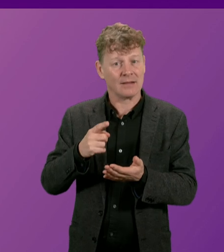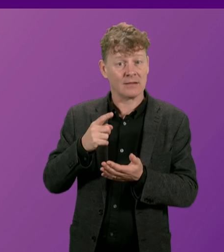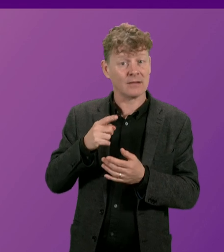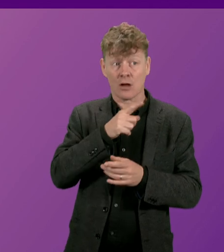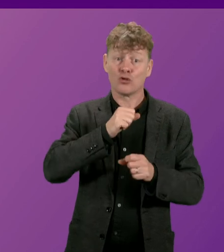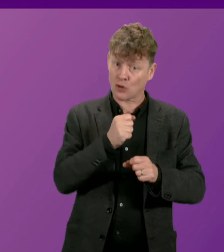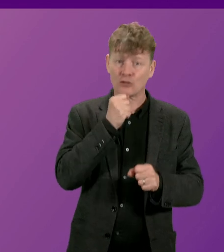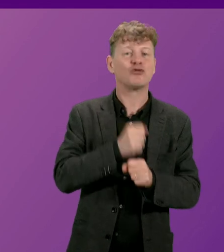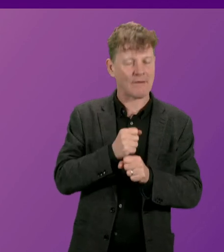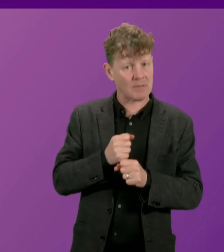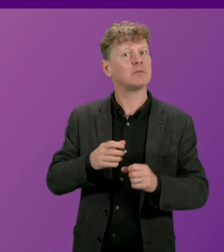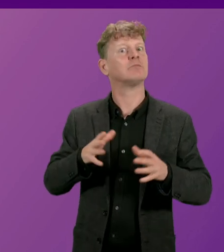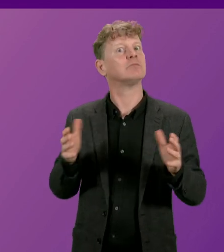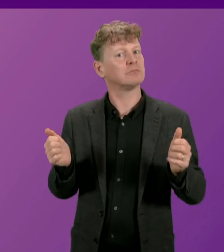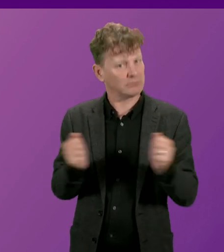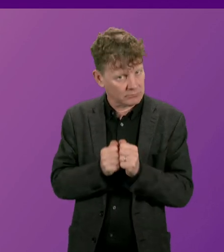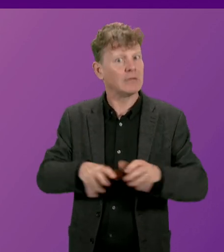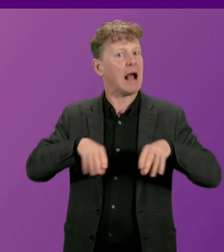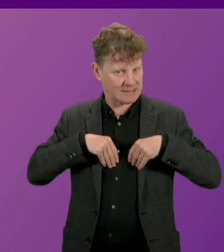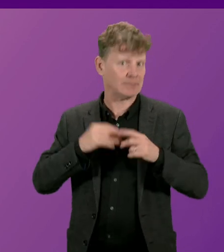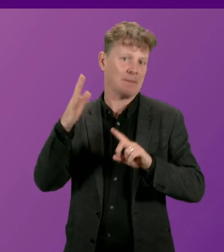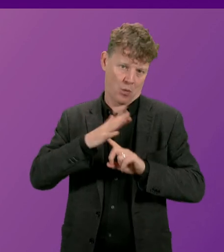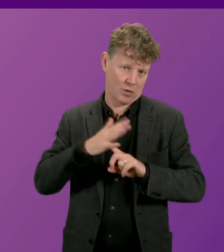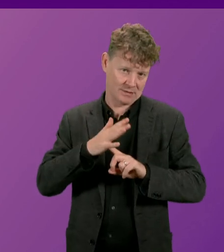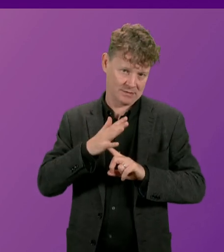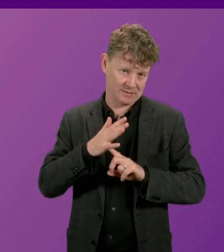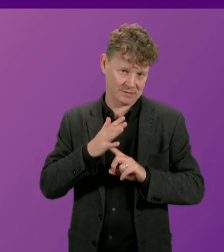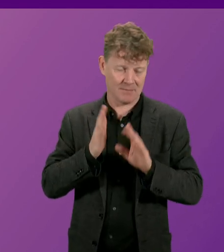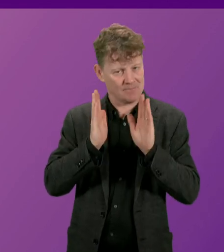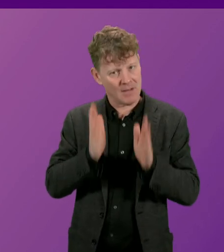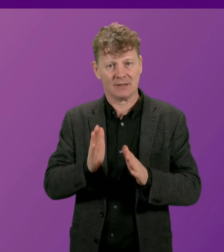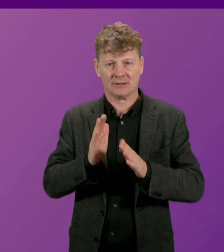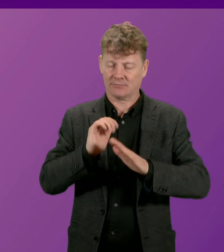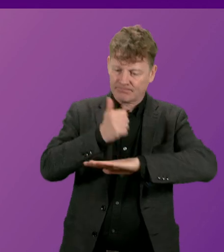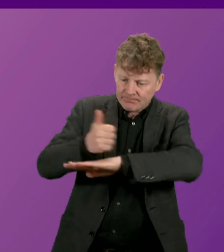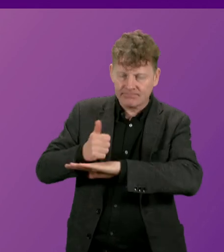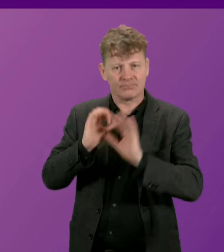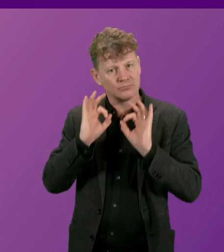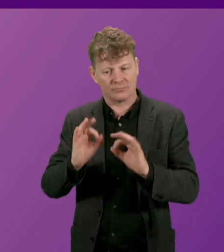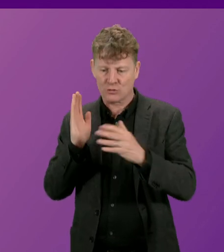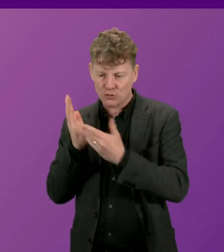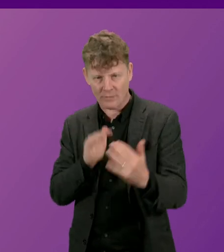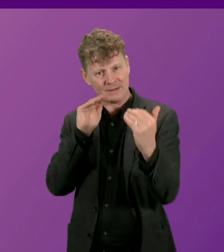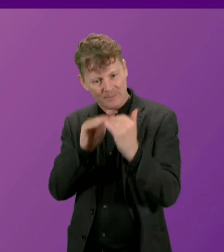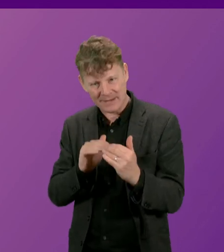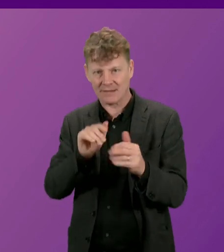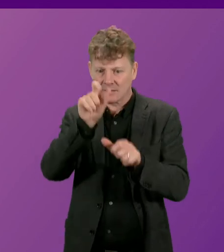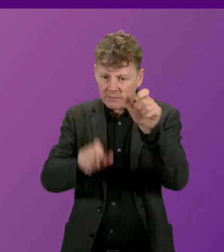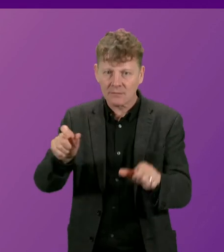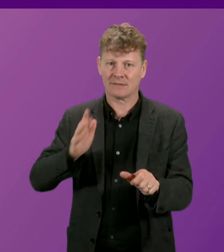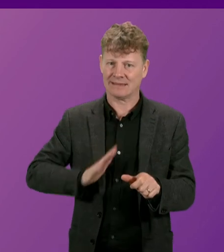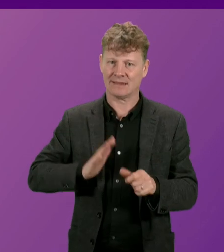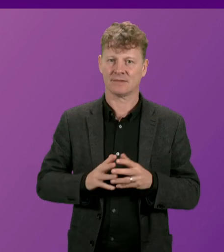the Government attaches to ensuring that we have in place the proper services that will meet the needs of individuals and communities.